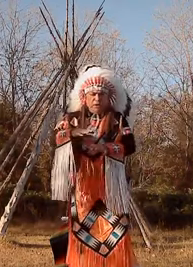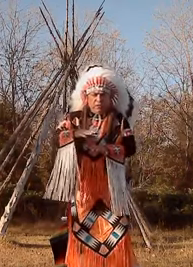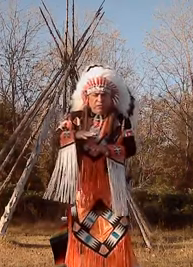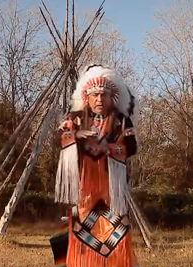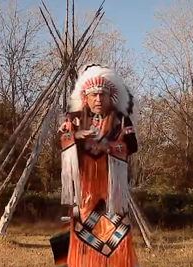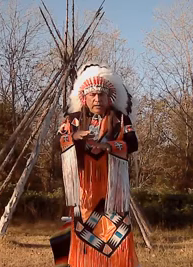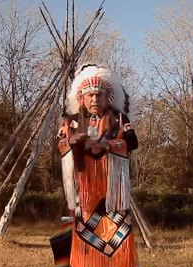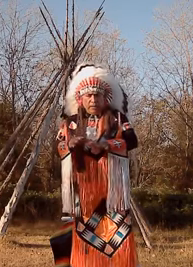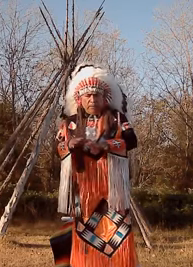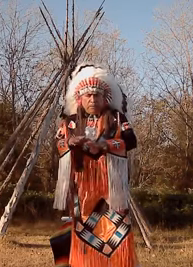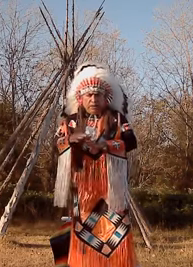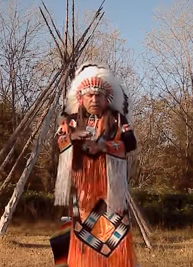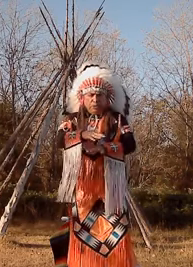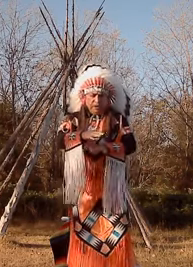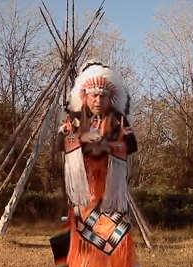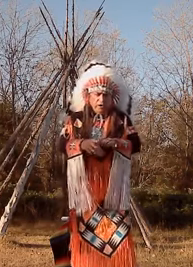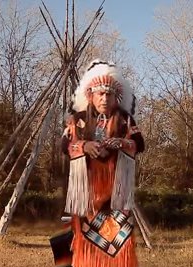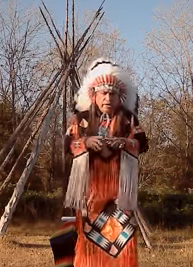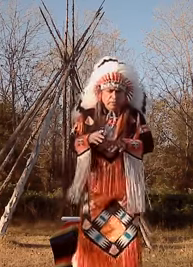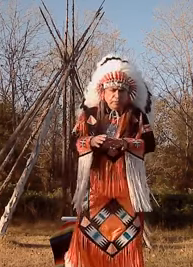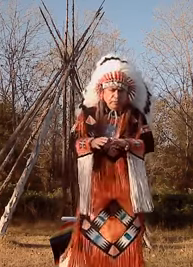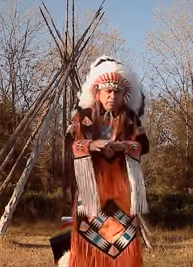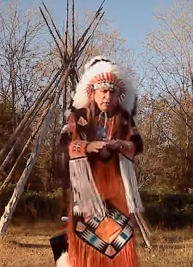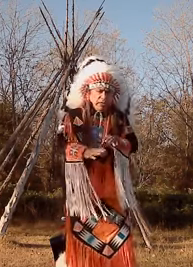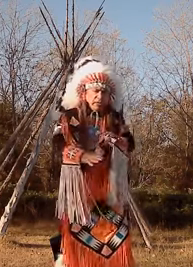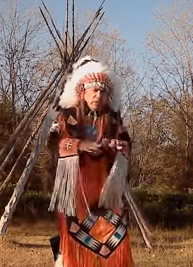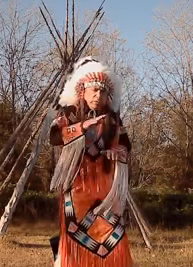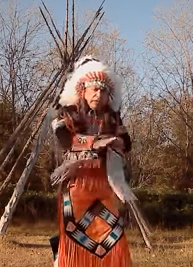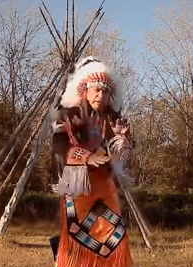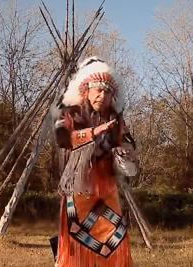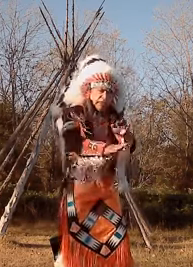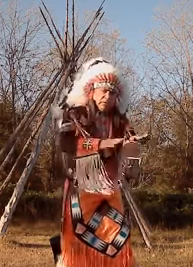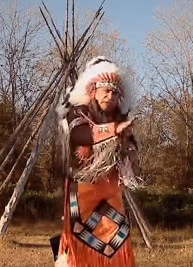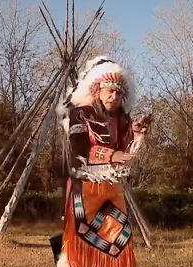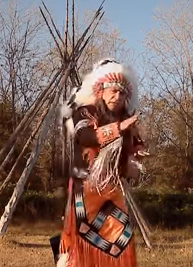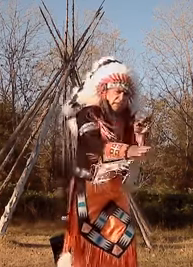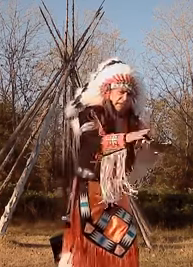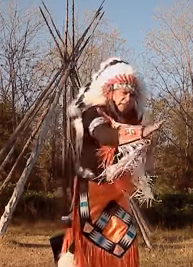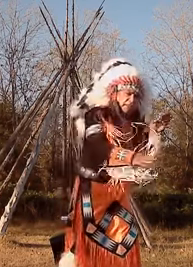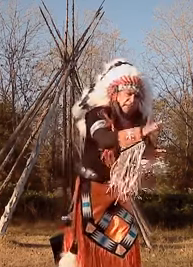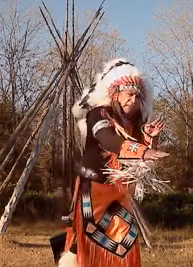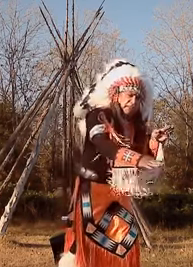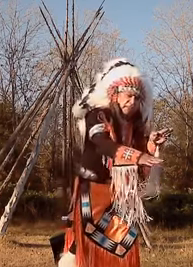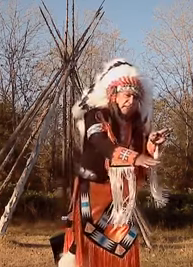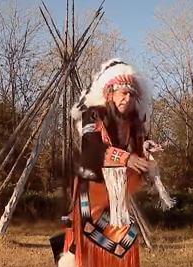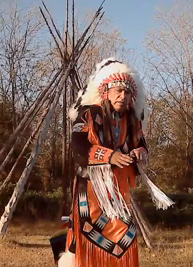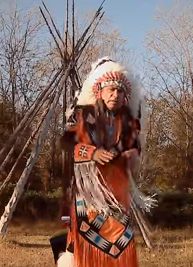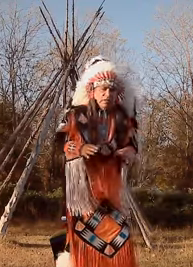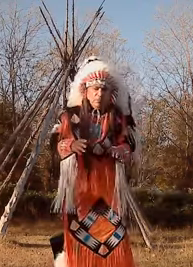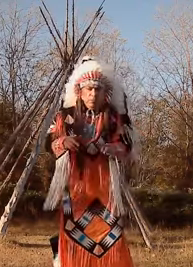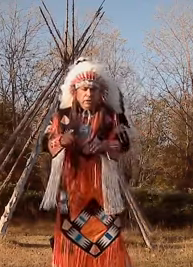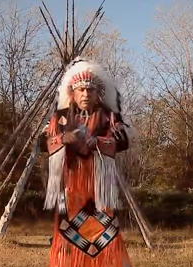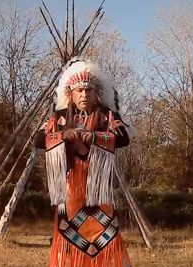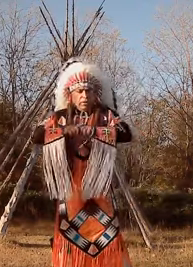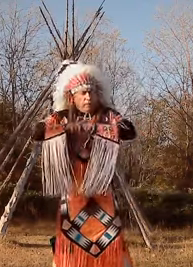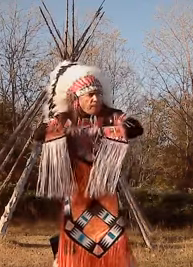different uh expression on that for running i don't think they would go like this but that's